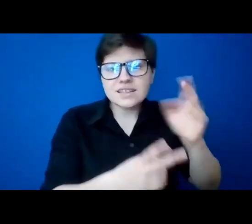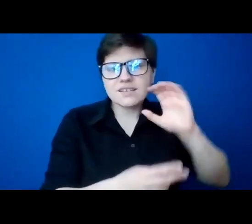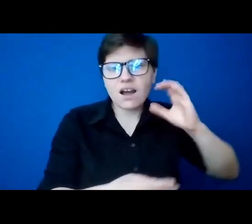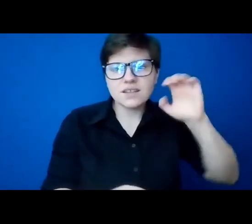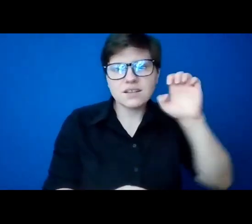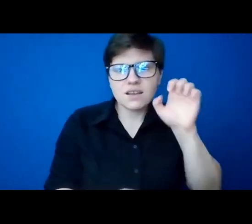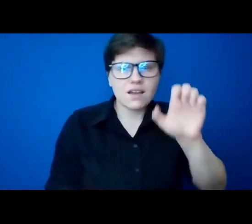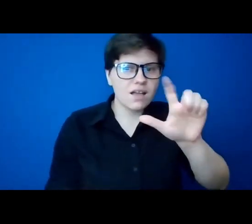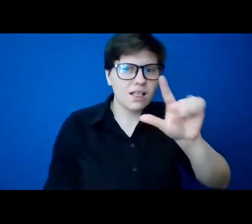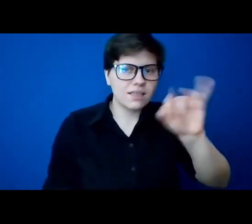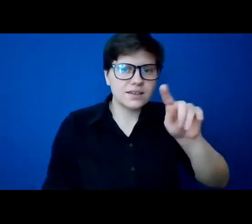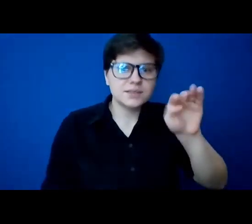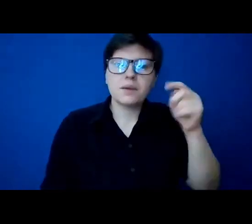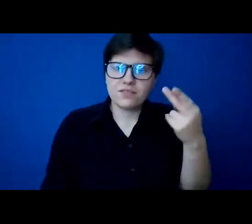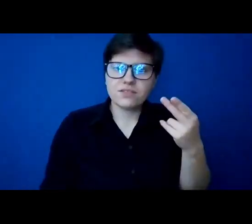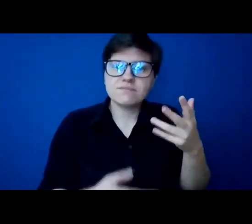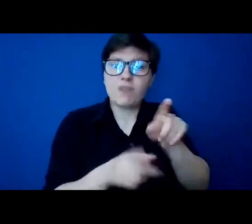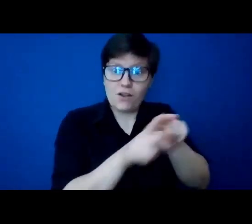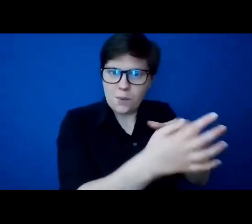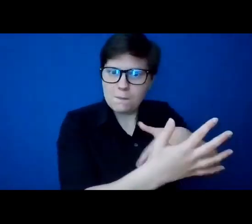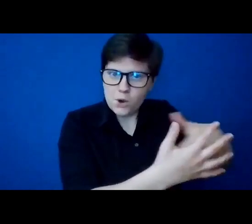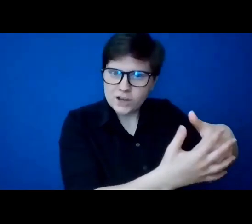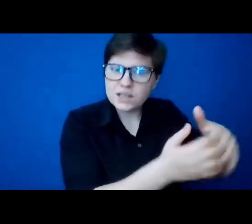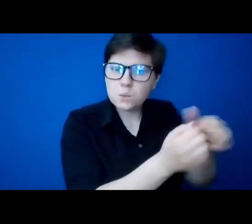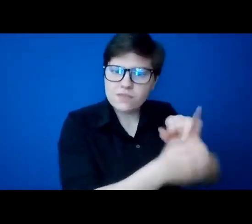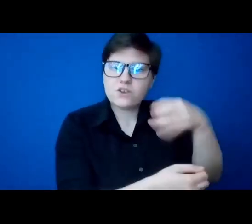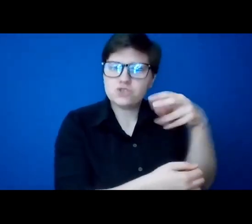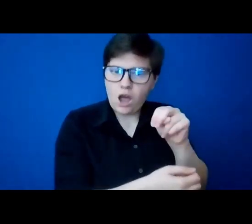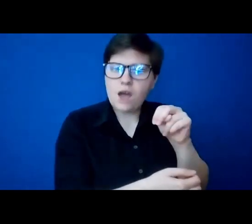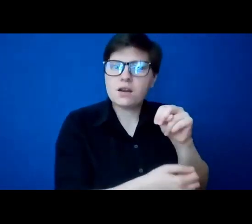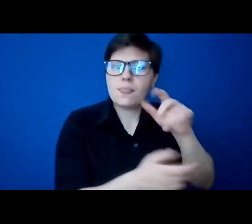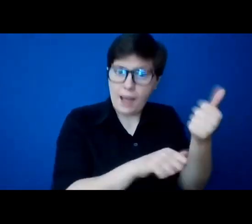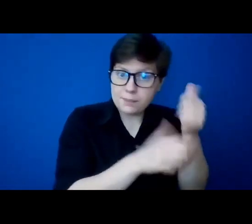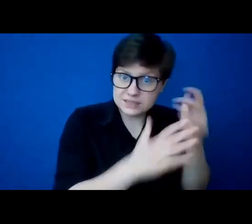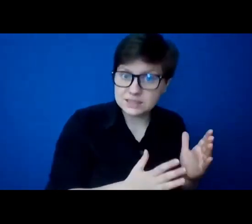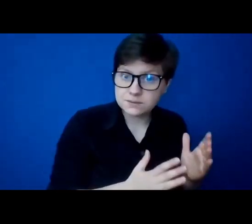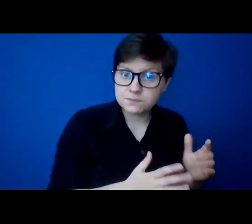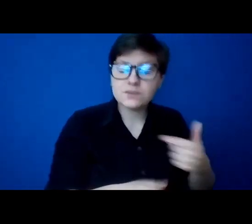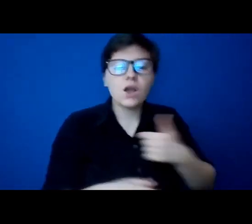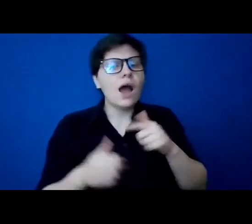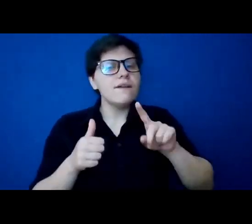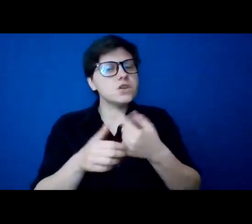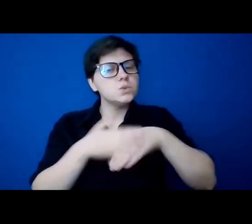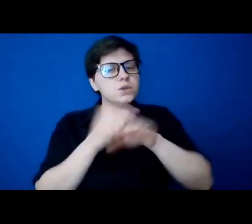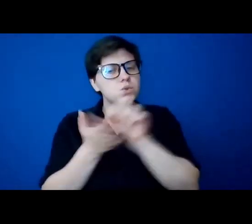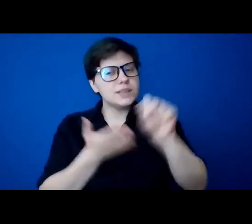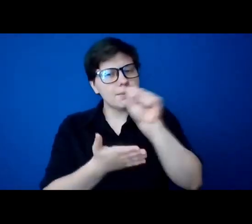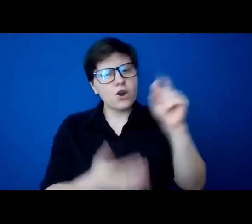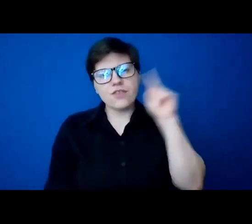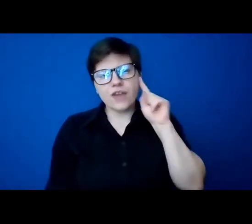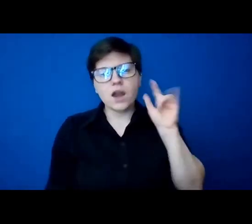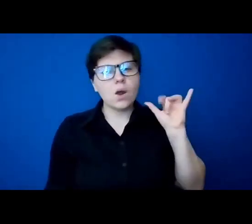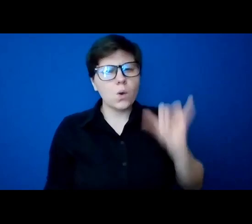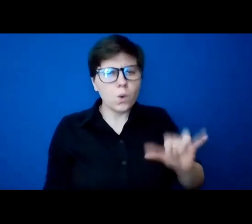pregnant with, as you know, John the Baptist. And when I first went into the seminary, I thought, you know, that's a model